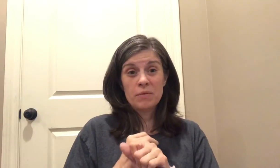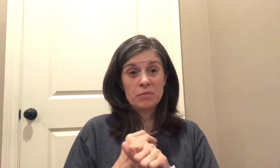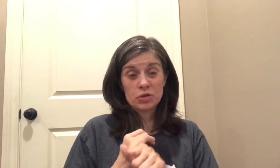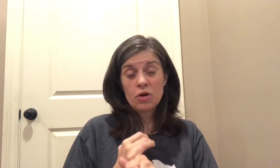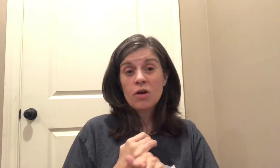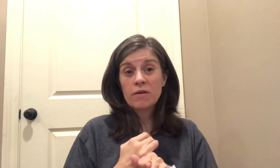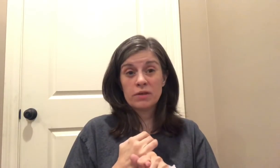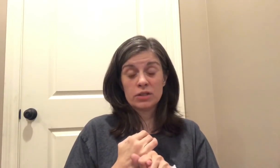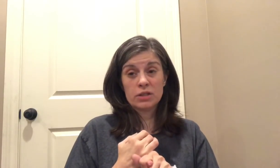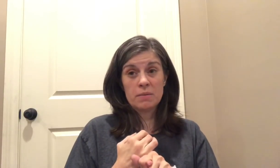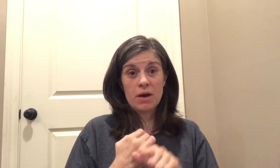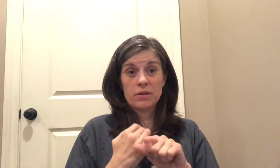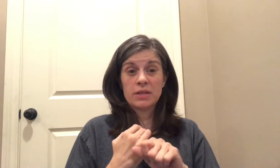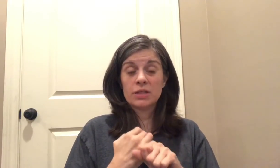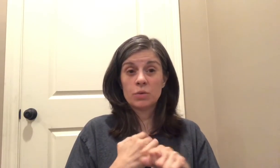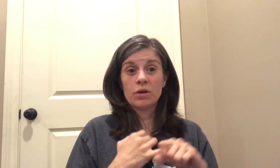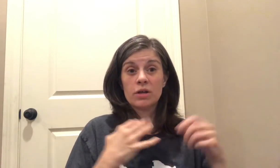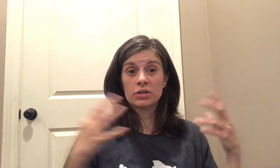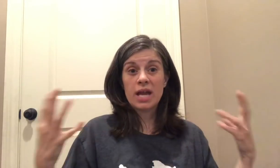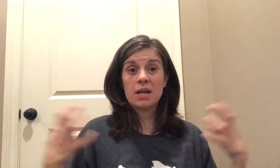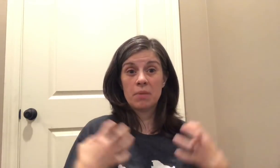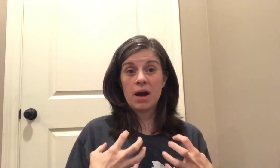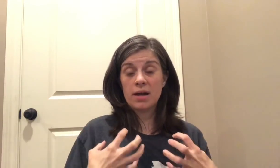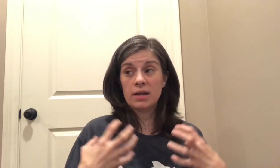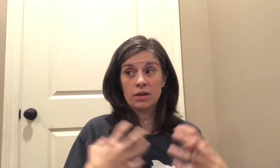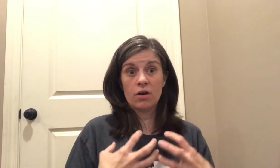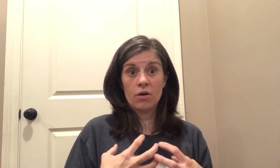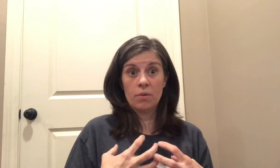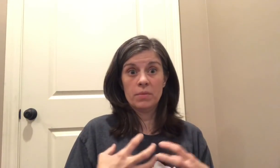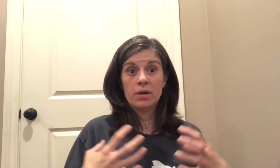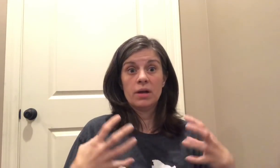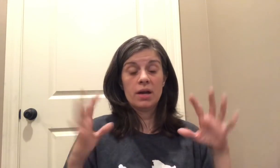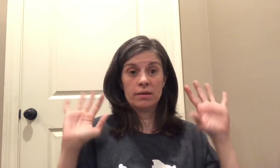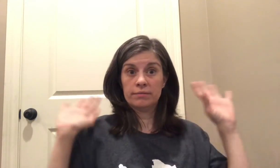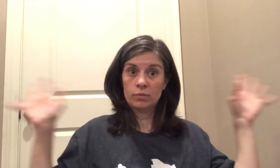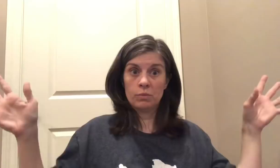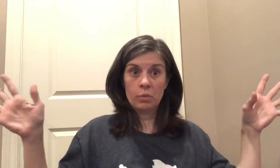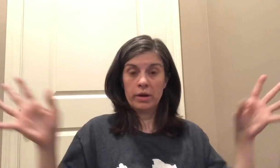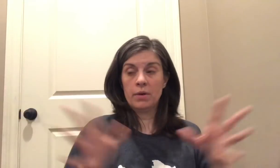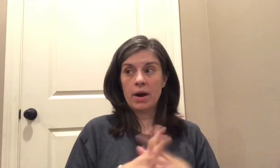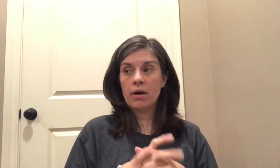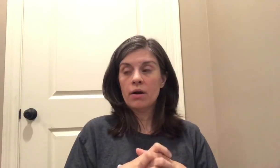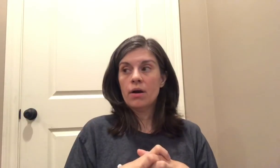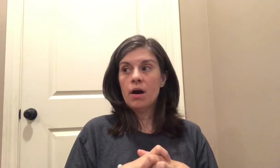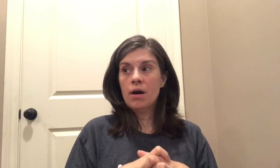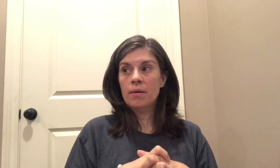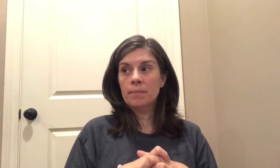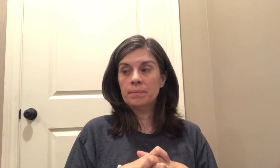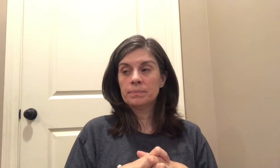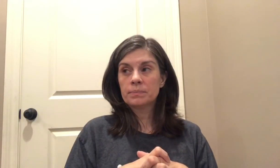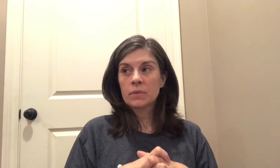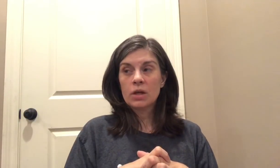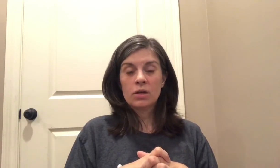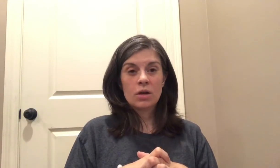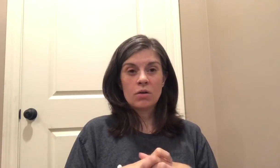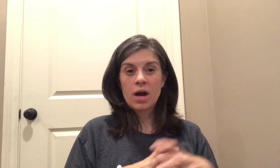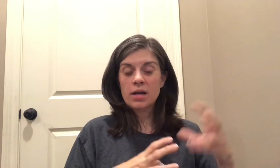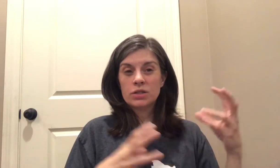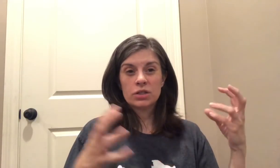strong convictions about the things we are entertained by in our home and anywhere um you know God has